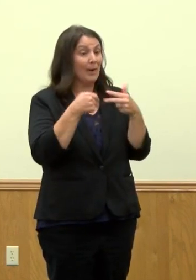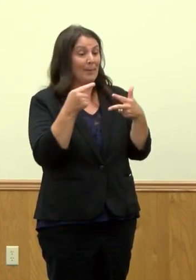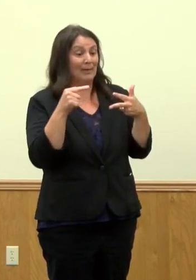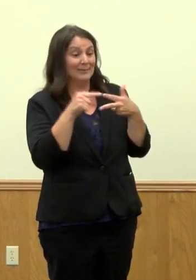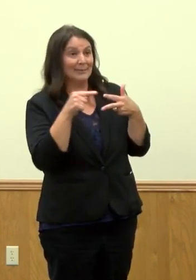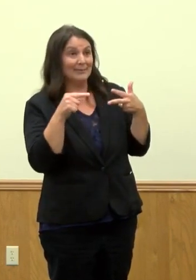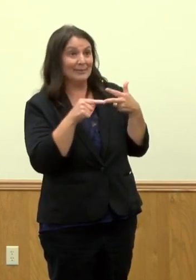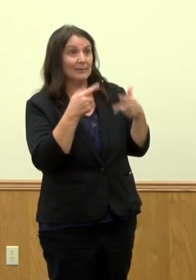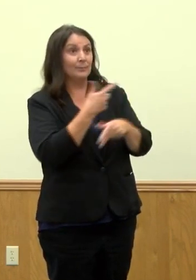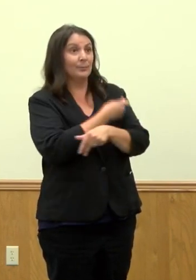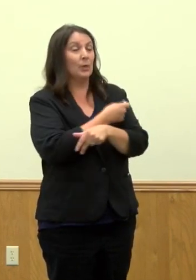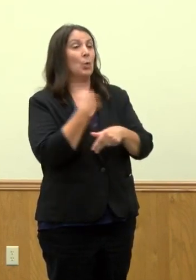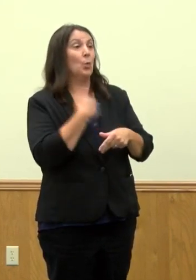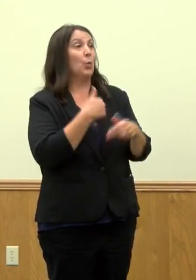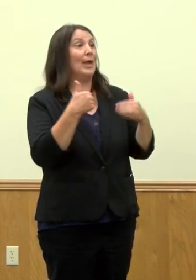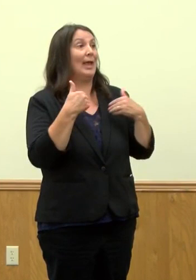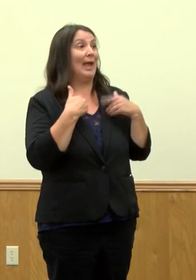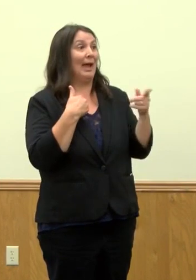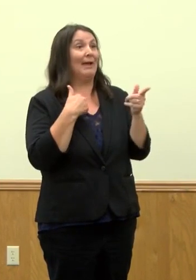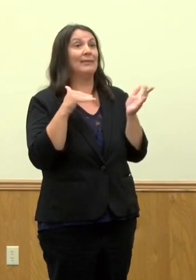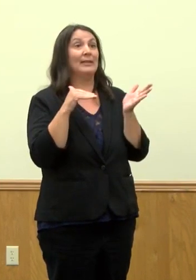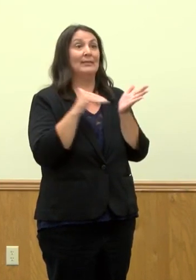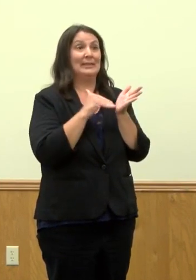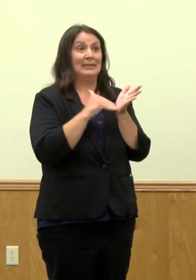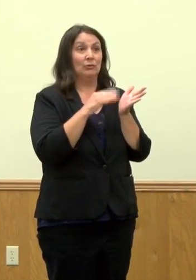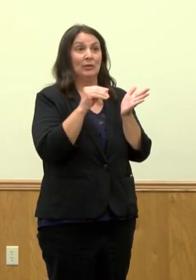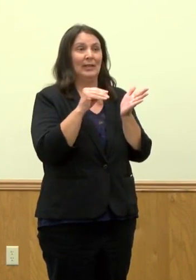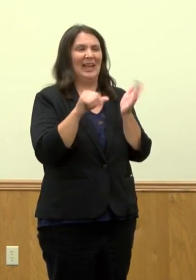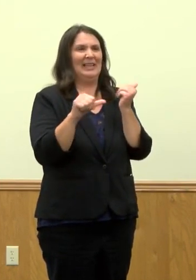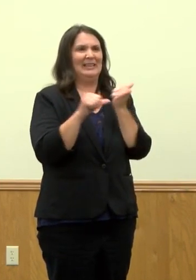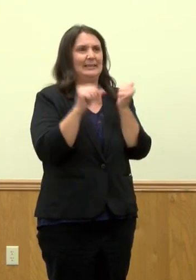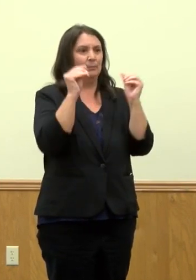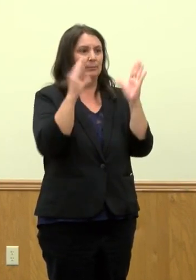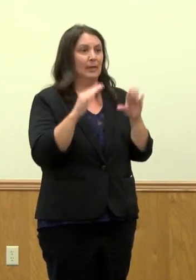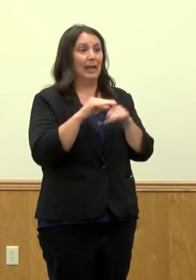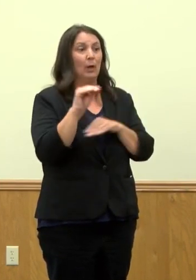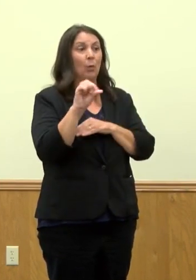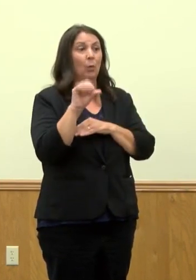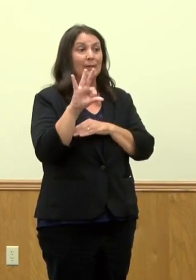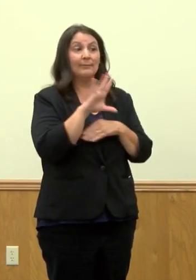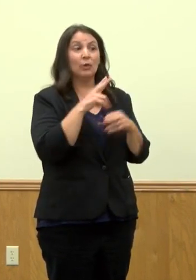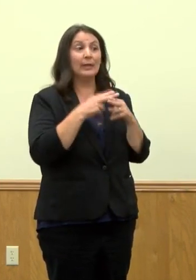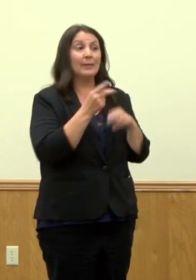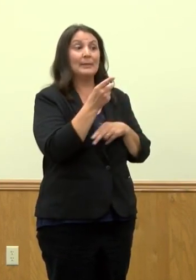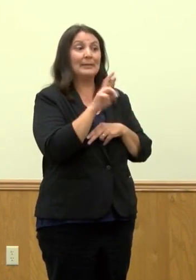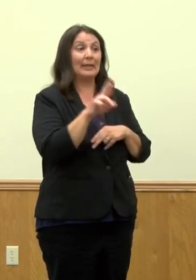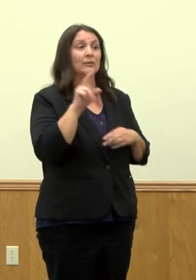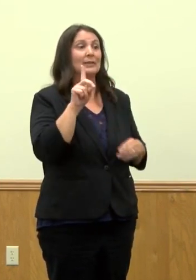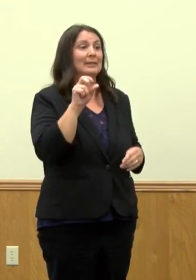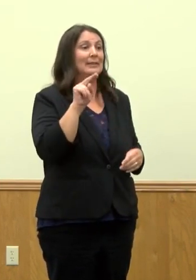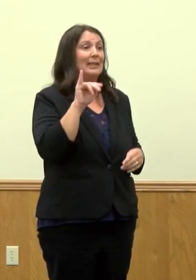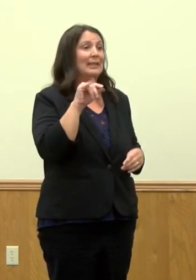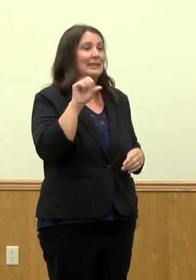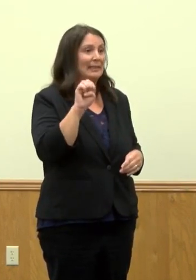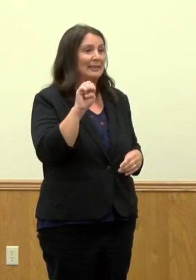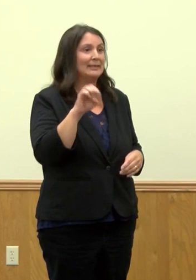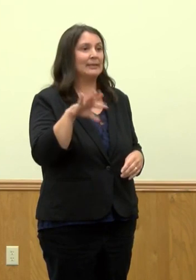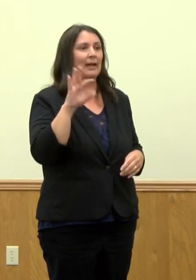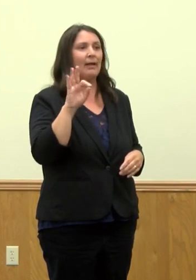UICOM infectious disease physician and assistant professor at OSF, Dr. Francisco.